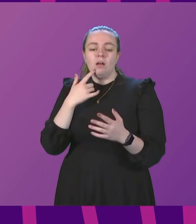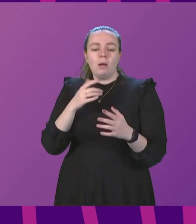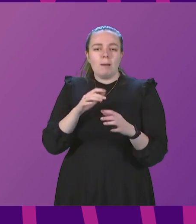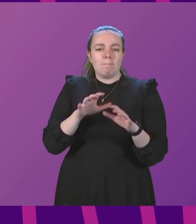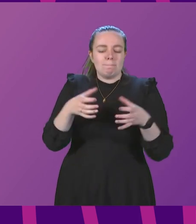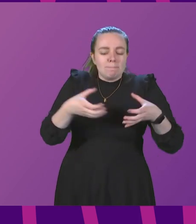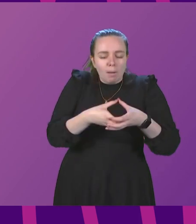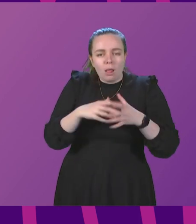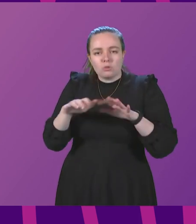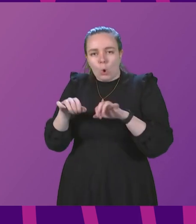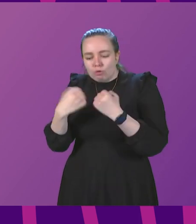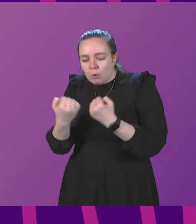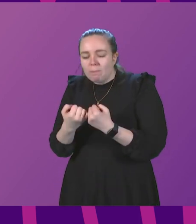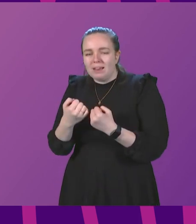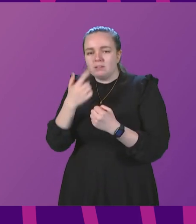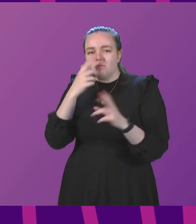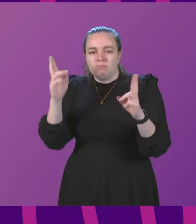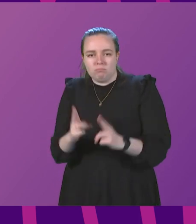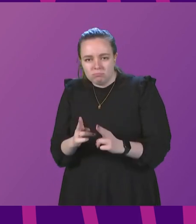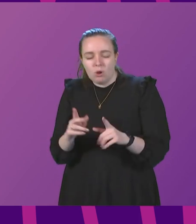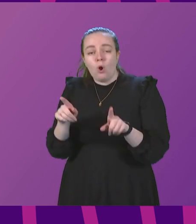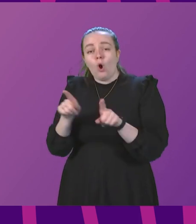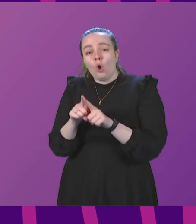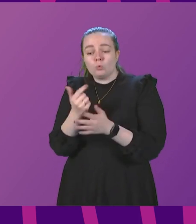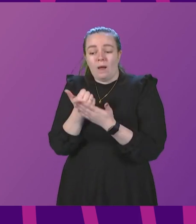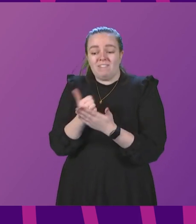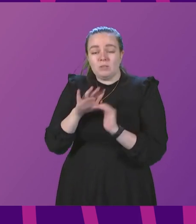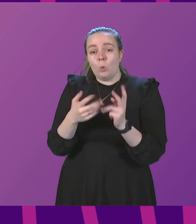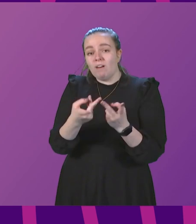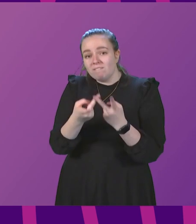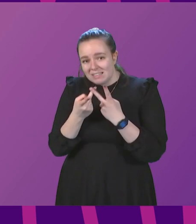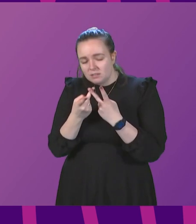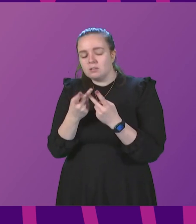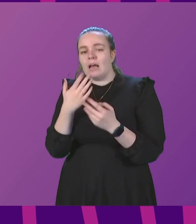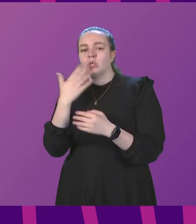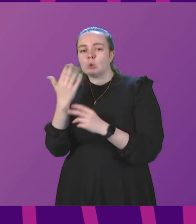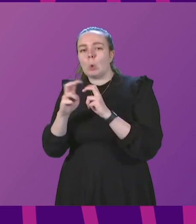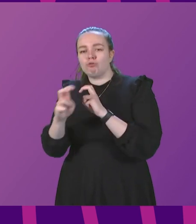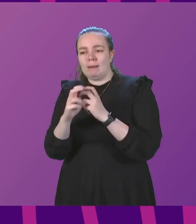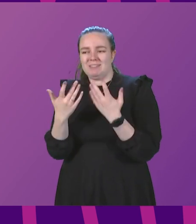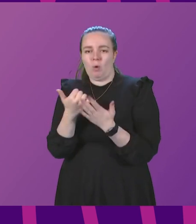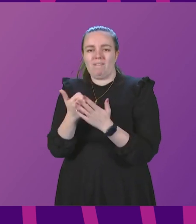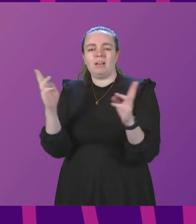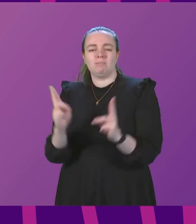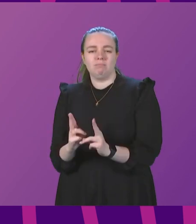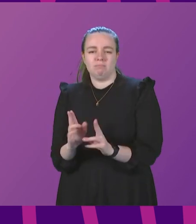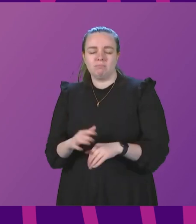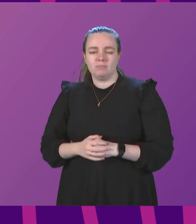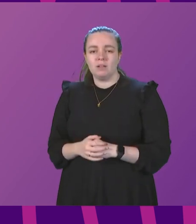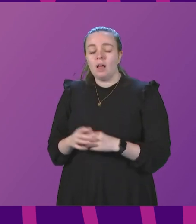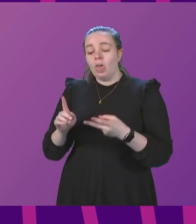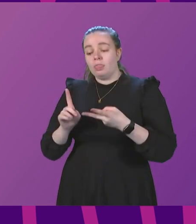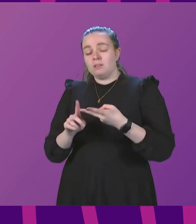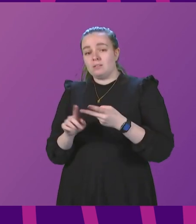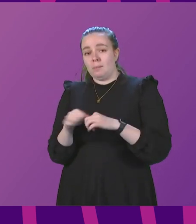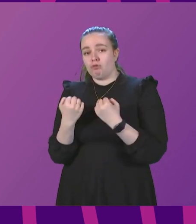groupings within schools, and it is less restrictive in its advice on visitors to schools and on school trips. The subgroup also